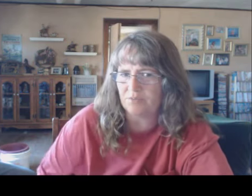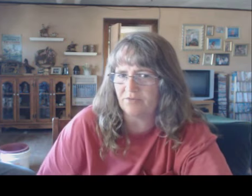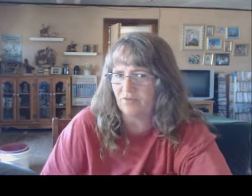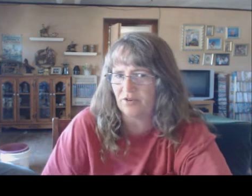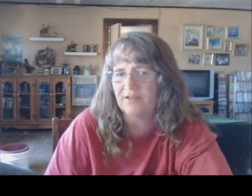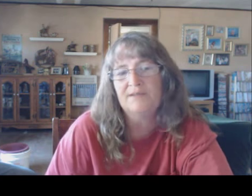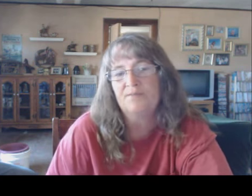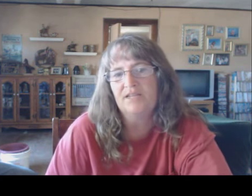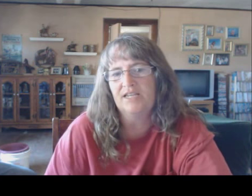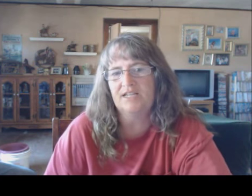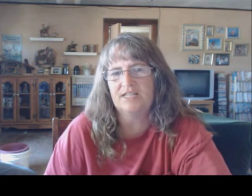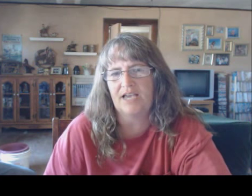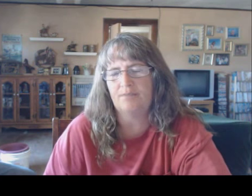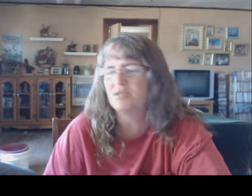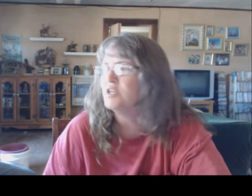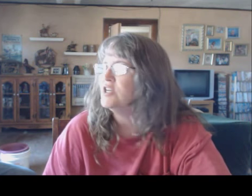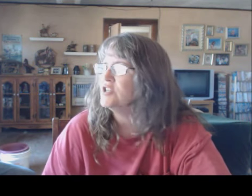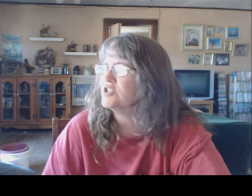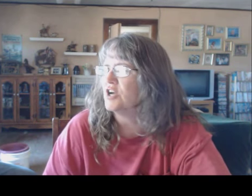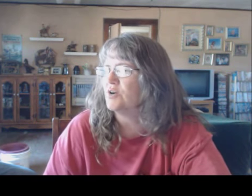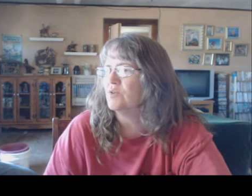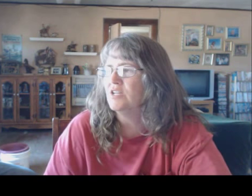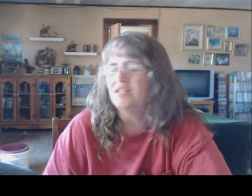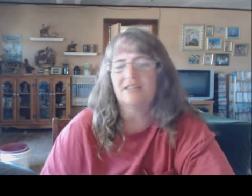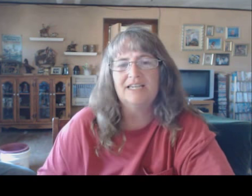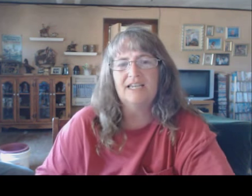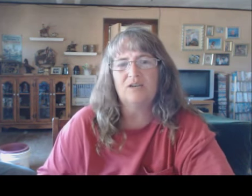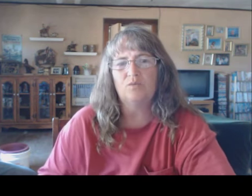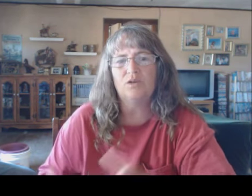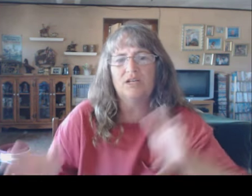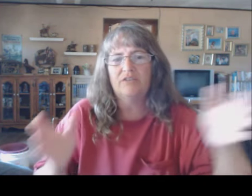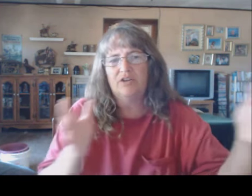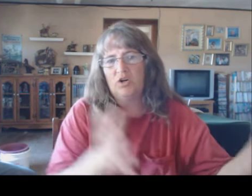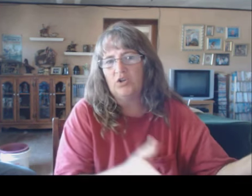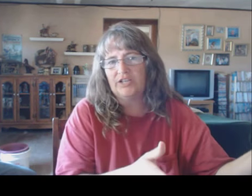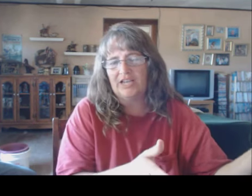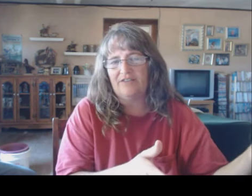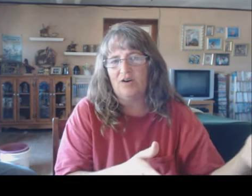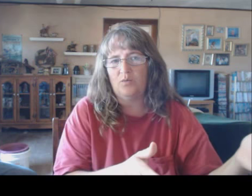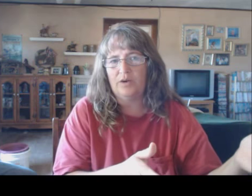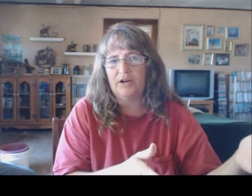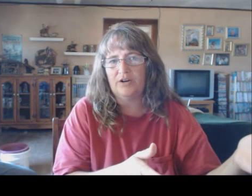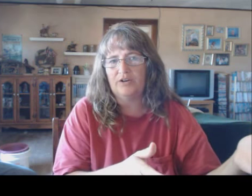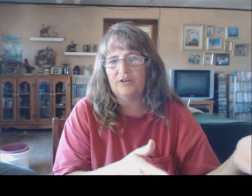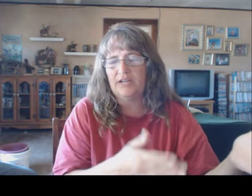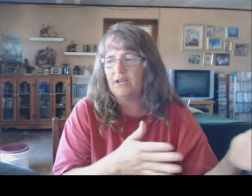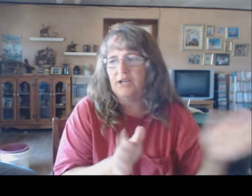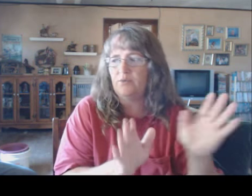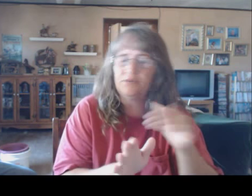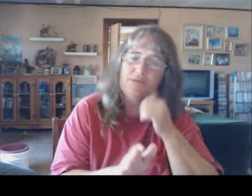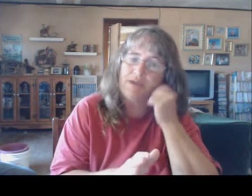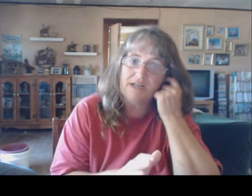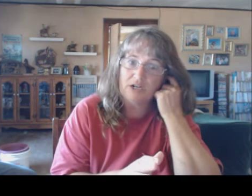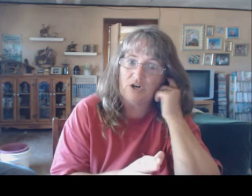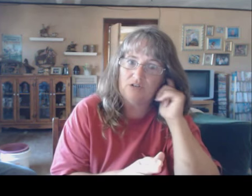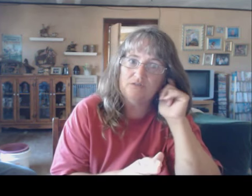was before he escaped. So, Lee wouldn't even hold the calf out where he wouldn't be baited at all.